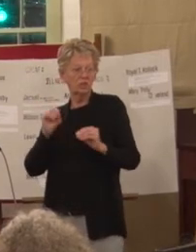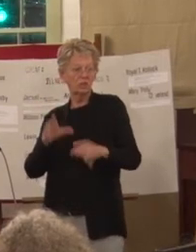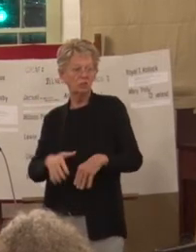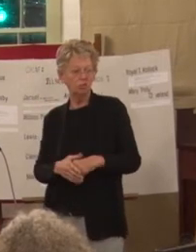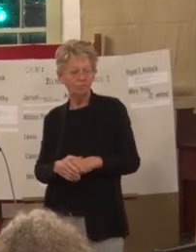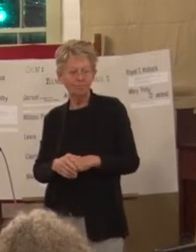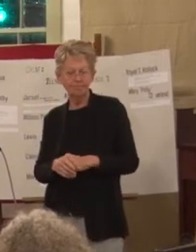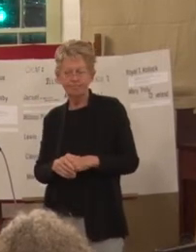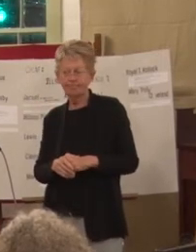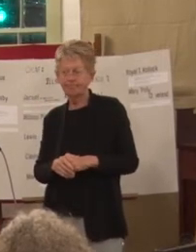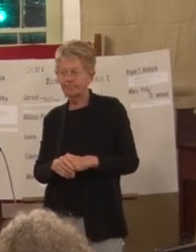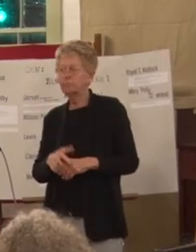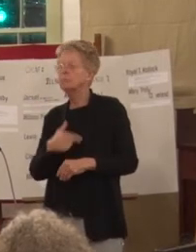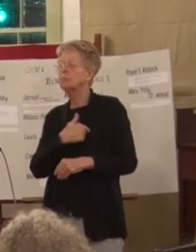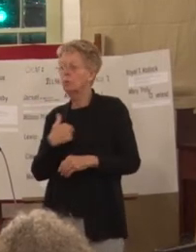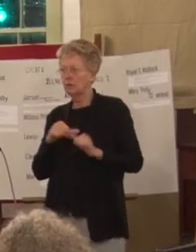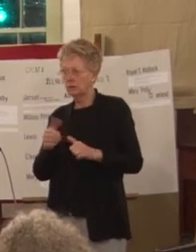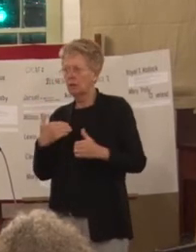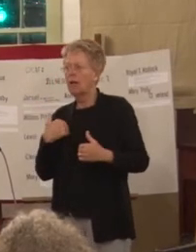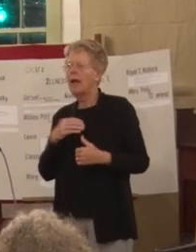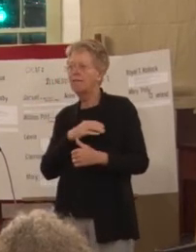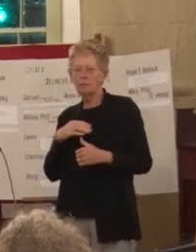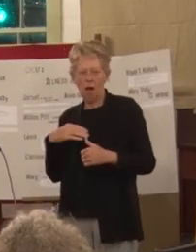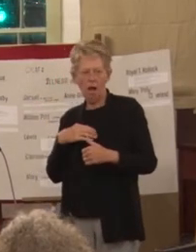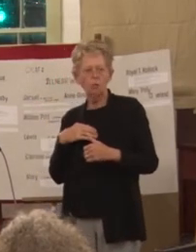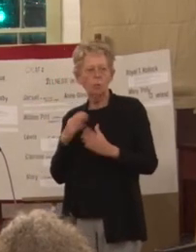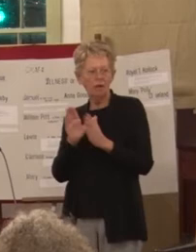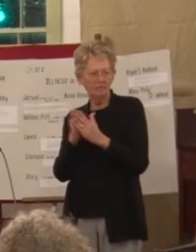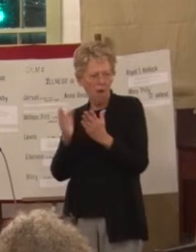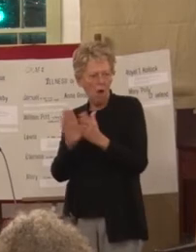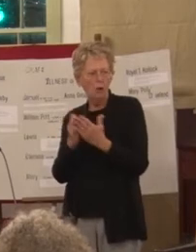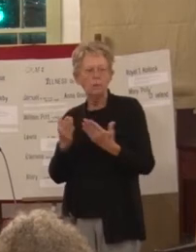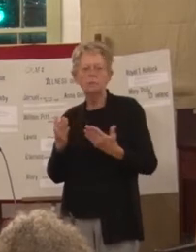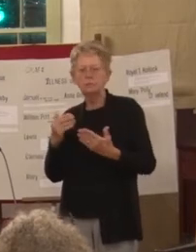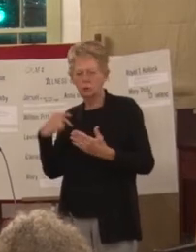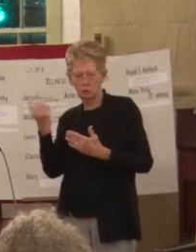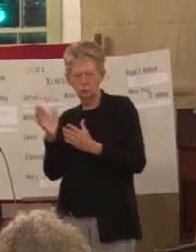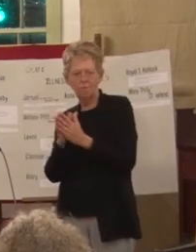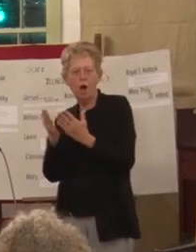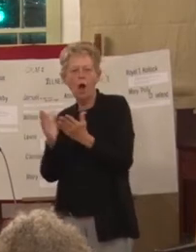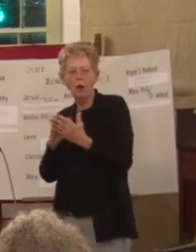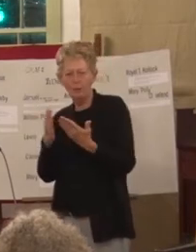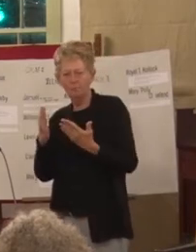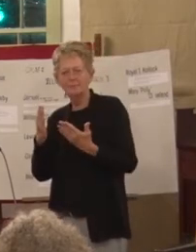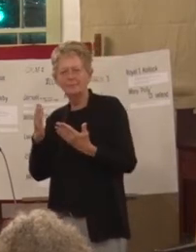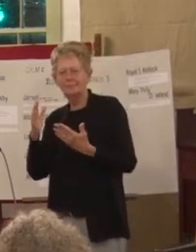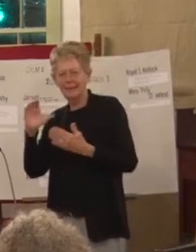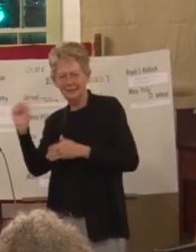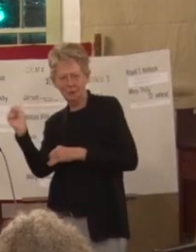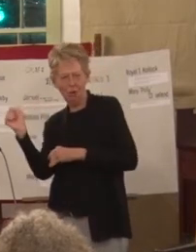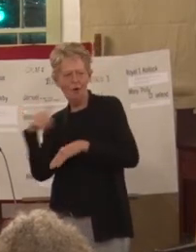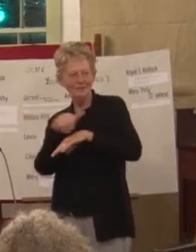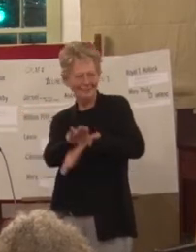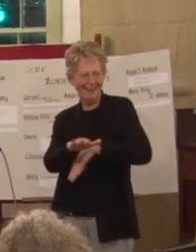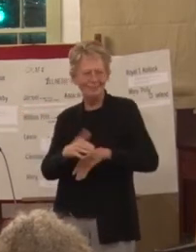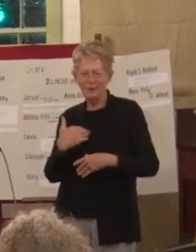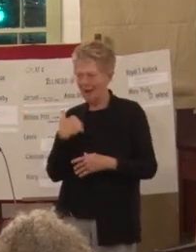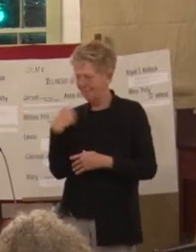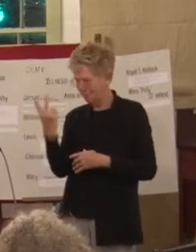still have Dr. Coxwell's volumes the two volumes that the Abbey Secord is in we have that in our